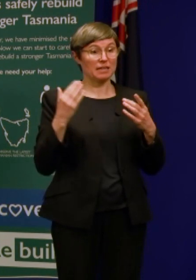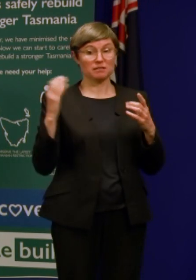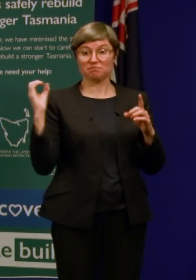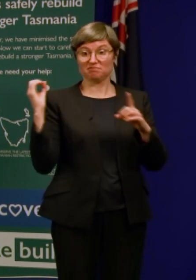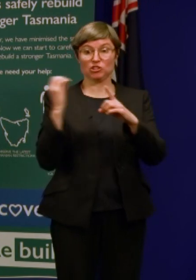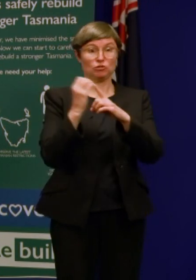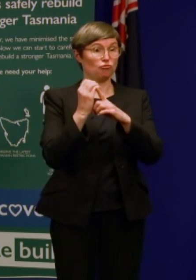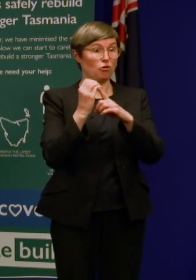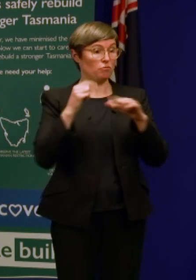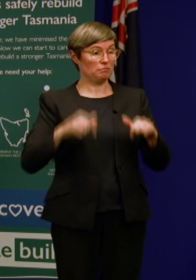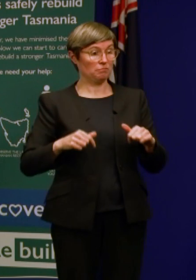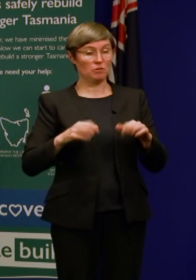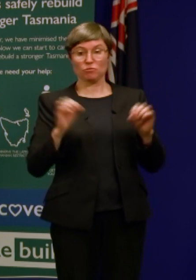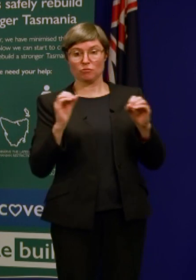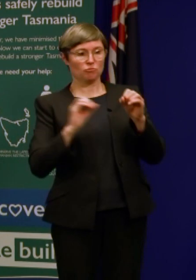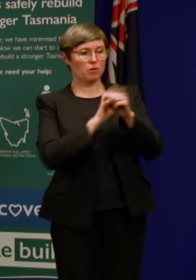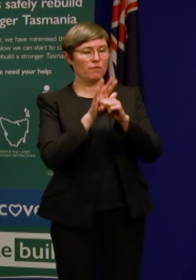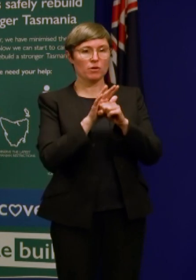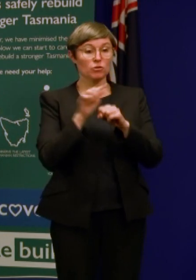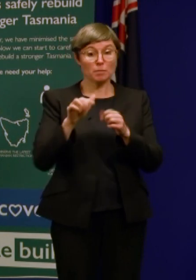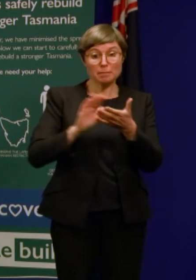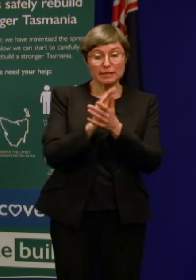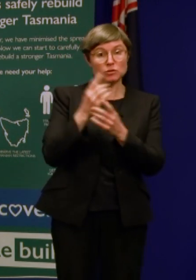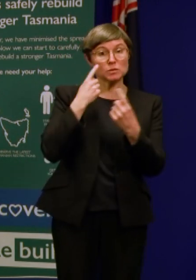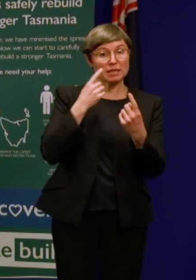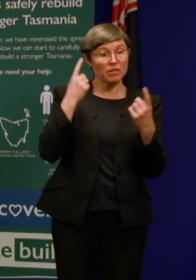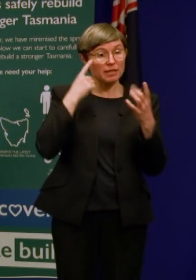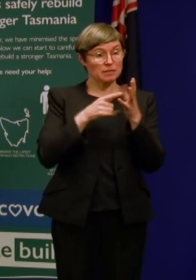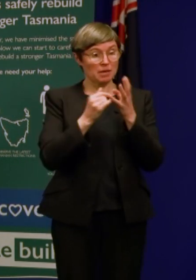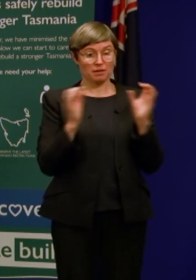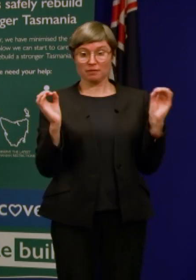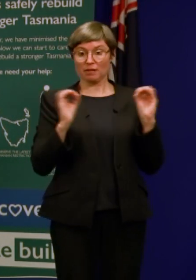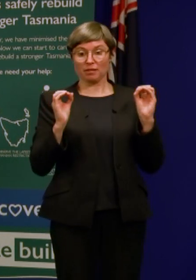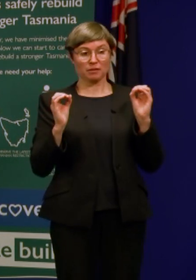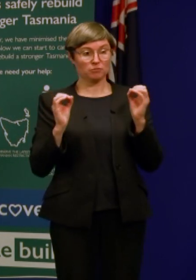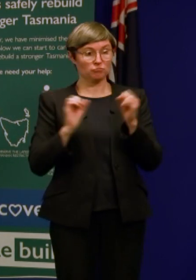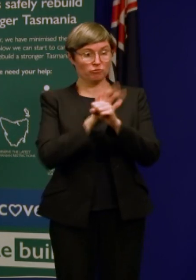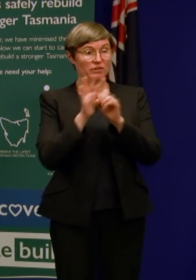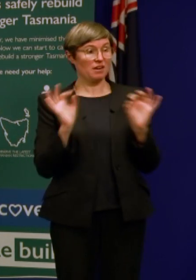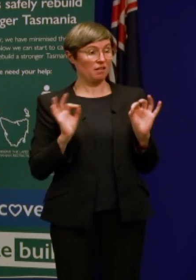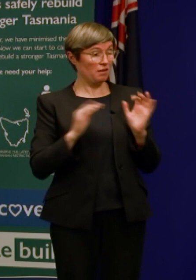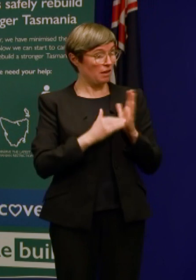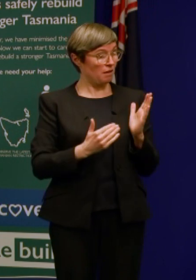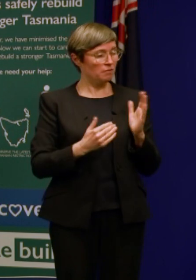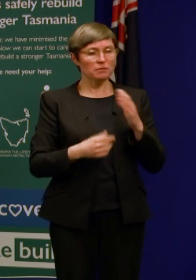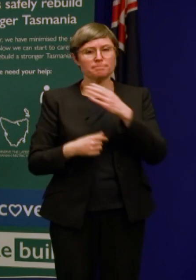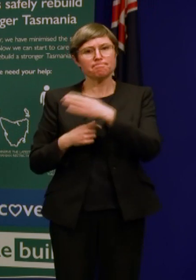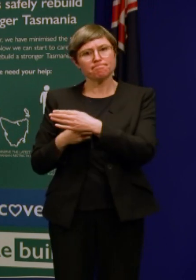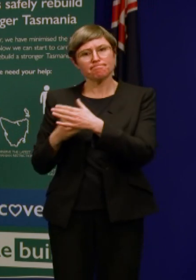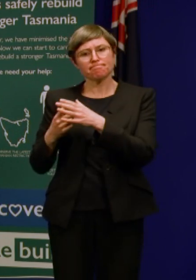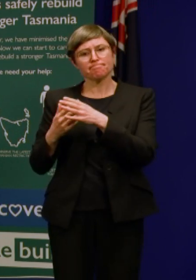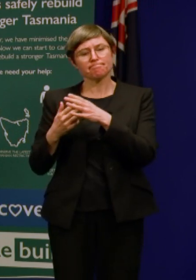is that for you to see? Do you believe now that there might not be any coronavirus in Tasmania? I think it's